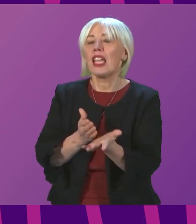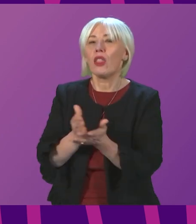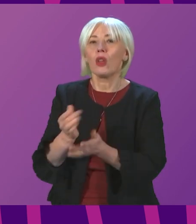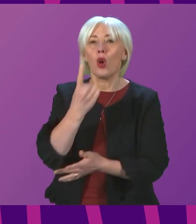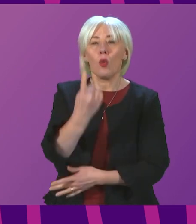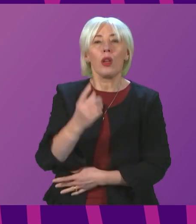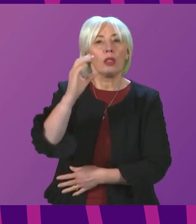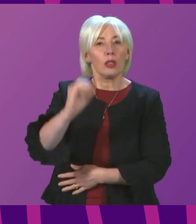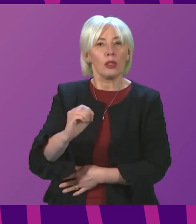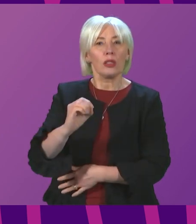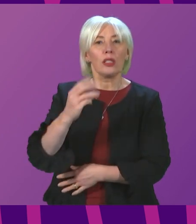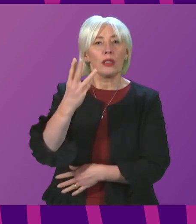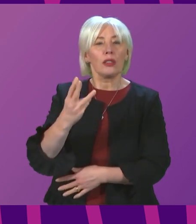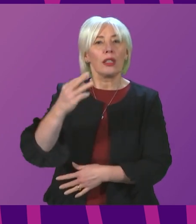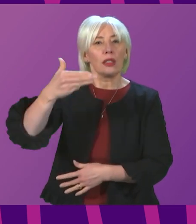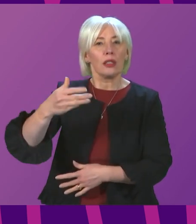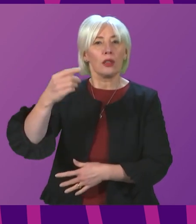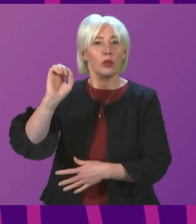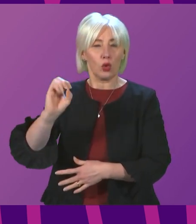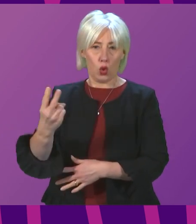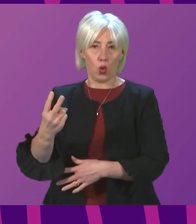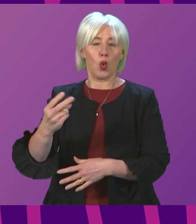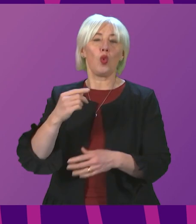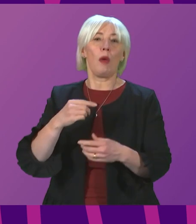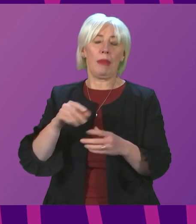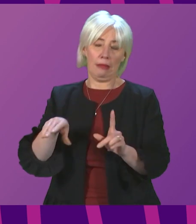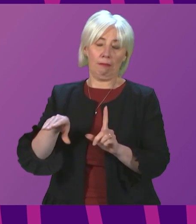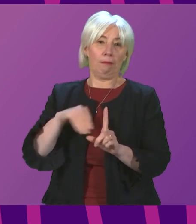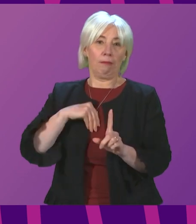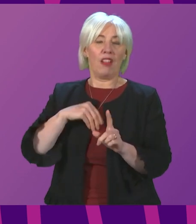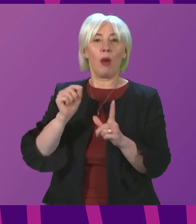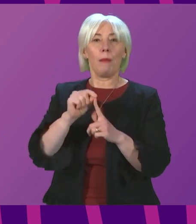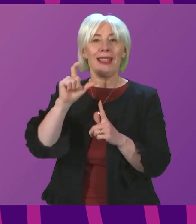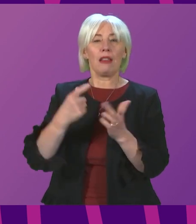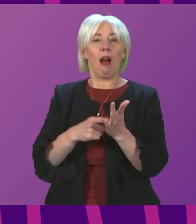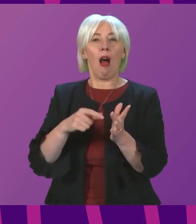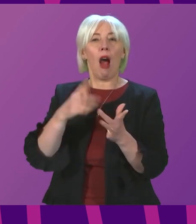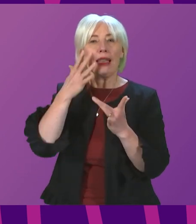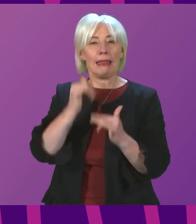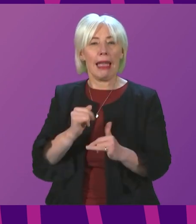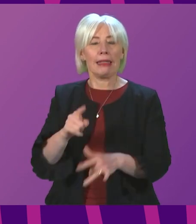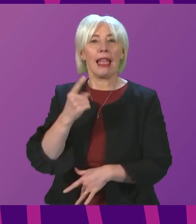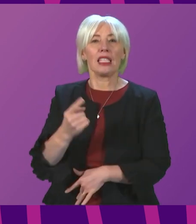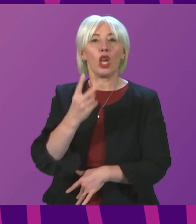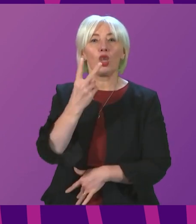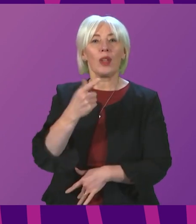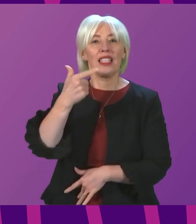,392 positive cases were reported yesterday as a result of PCR tests, which is 27.7%